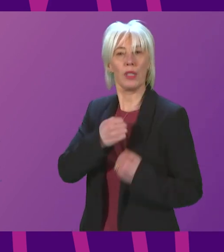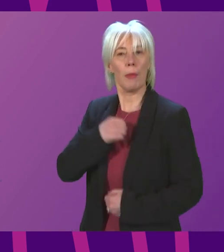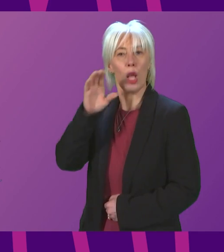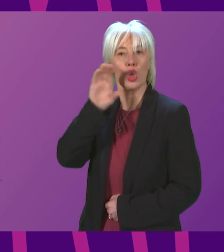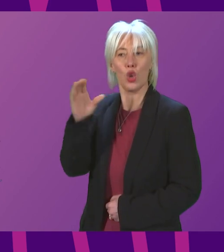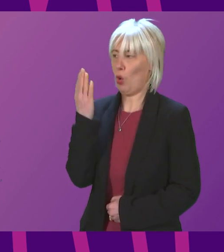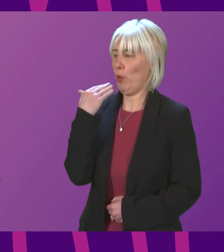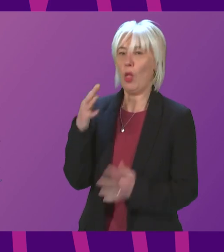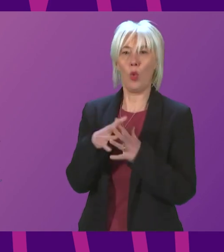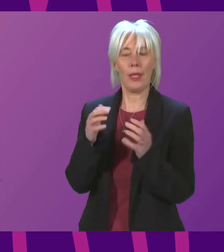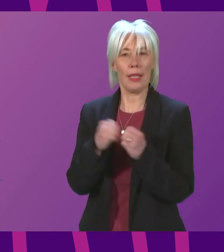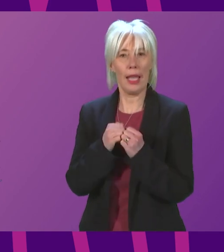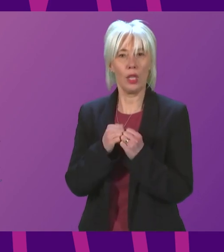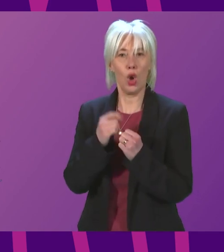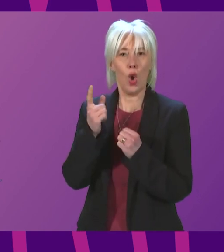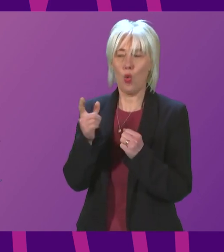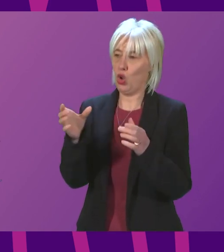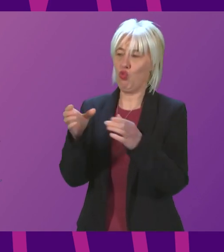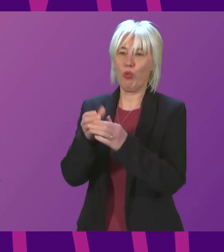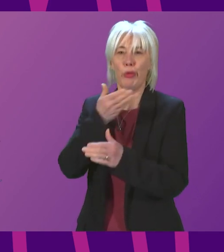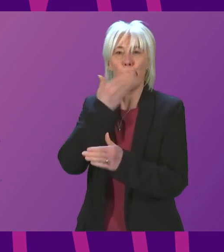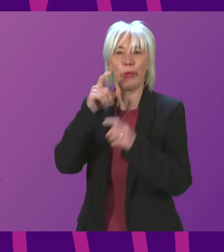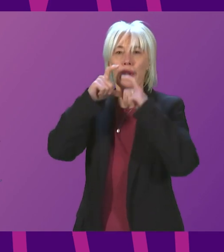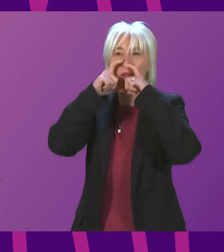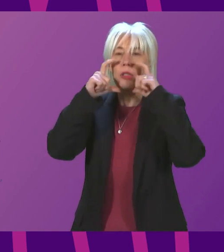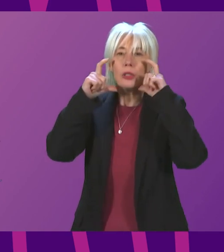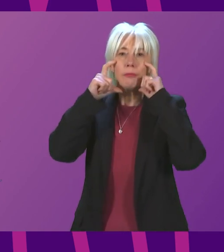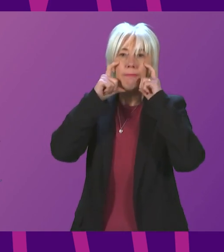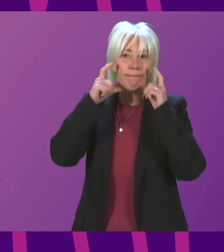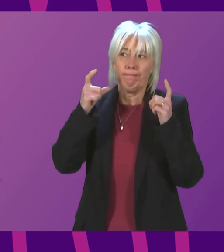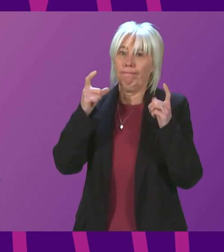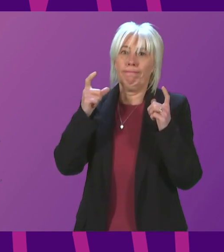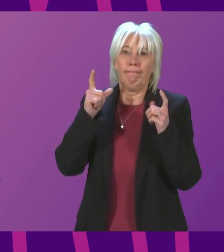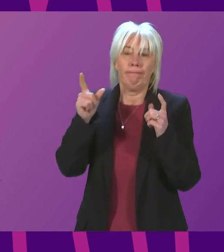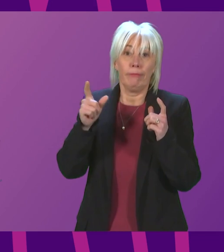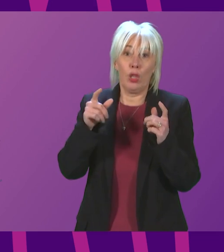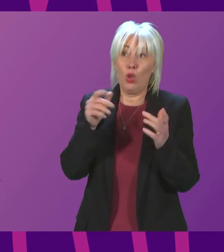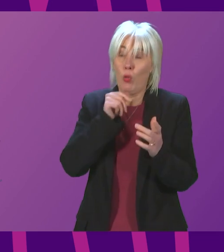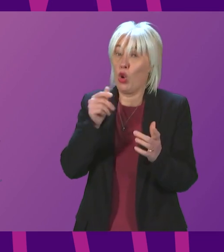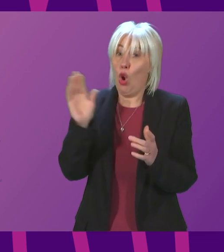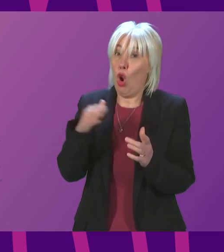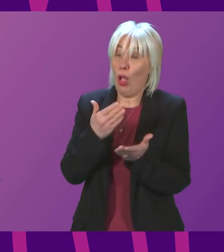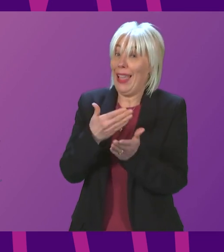weekend there was more than one group without face coverings by no stretch of imagination where they all exempt so